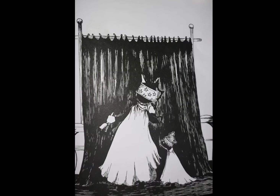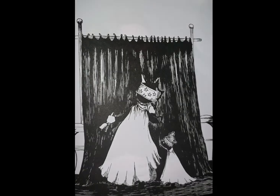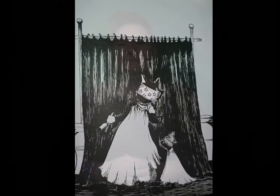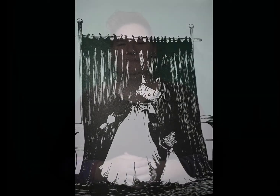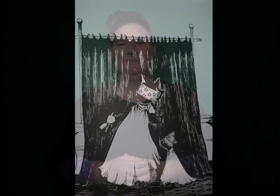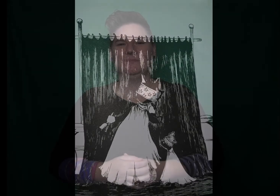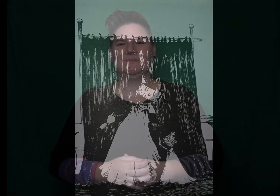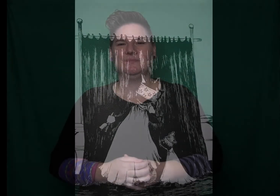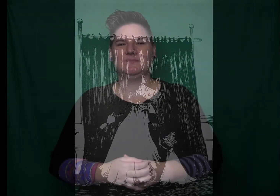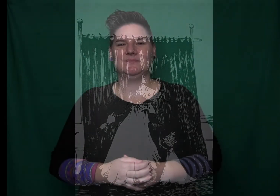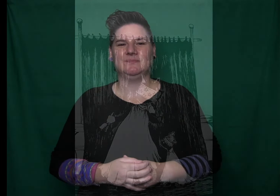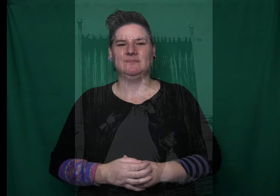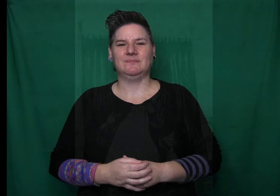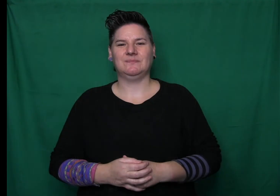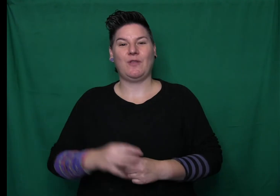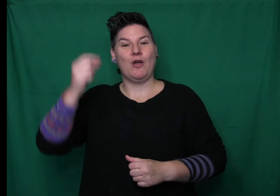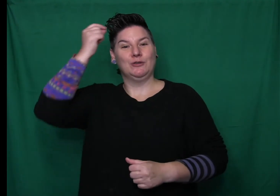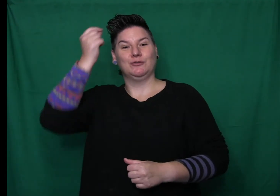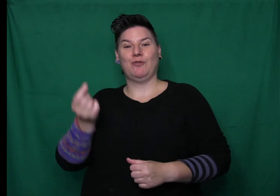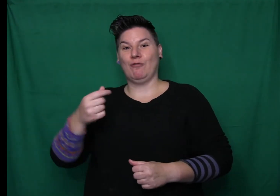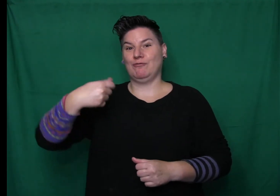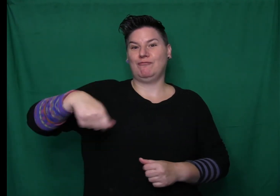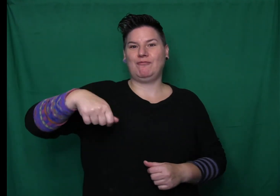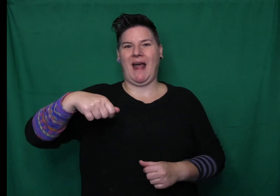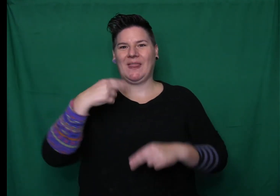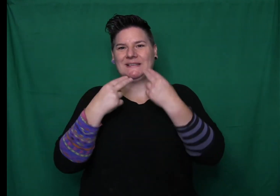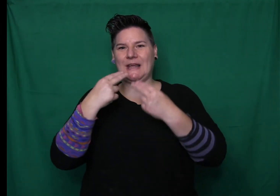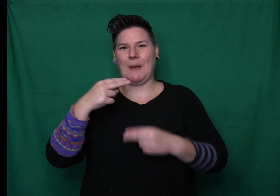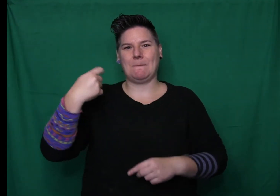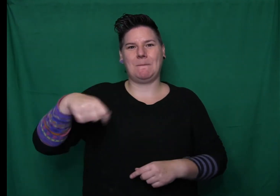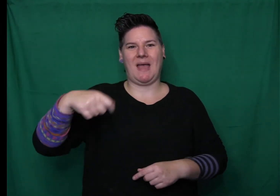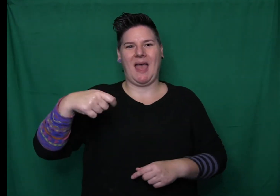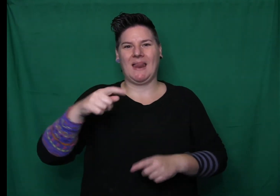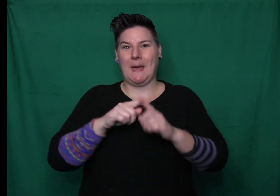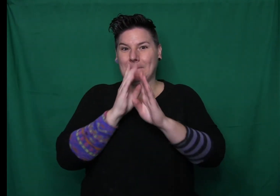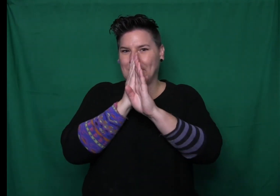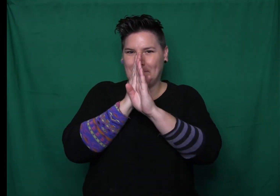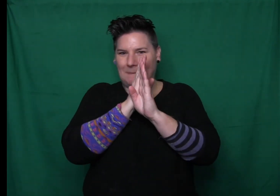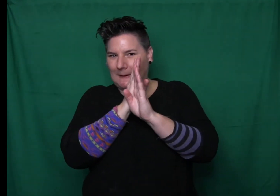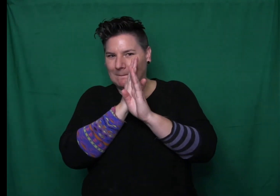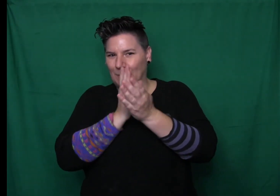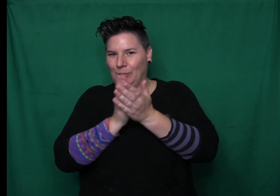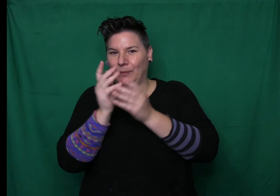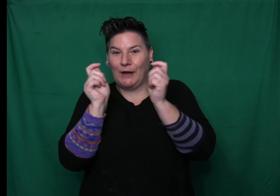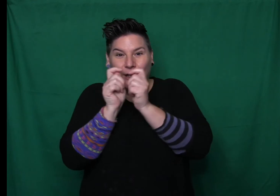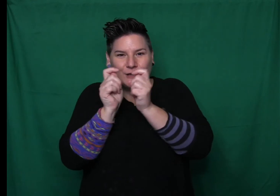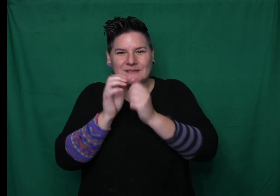and the Magician. I am the princess and Gink is the magician. Gink the